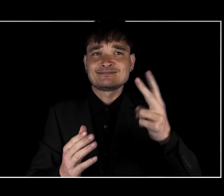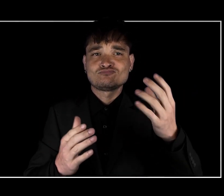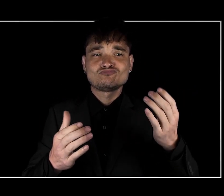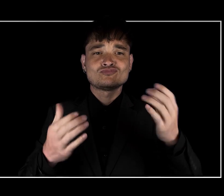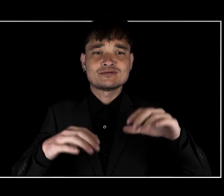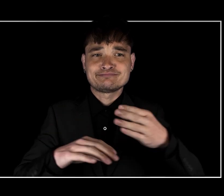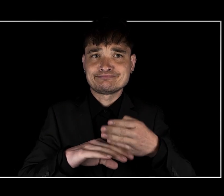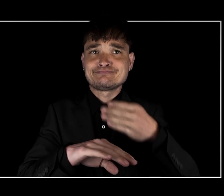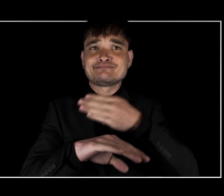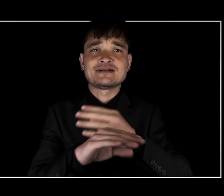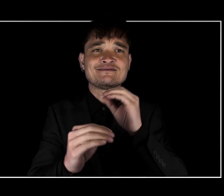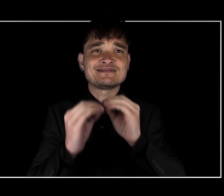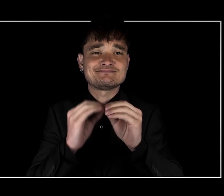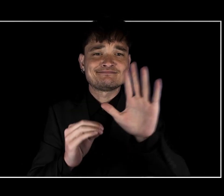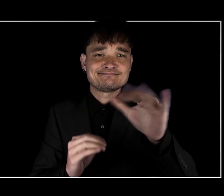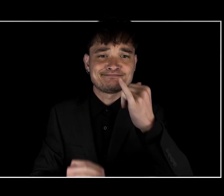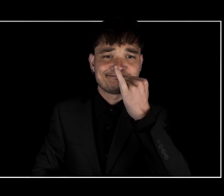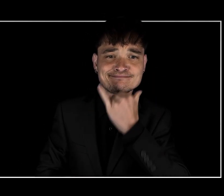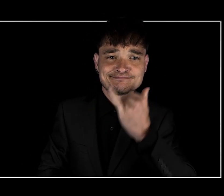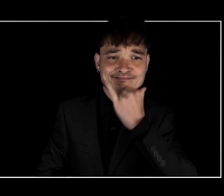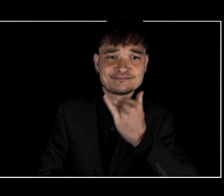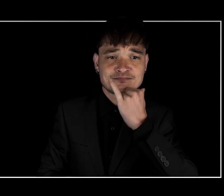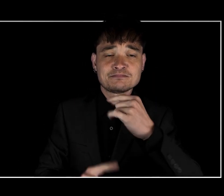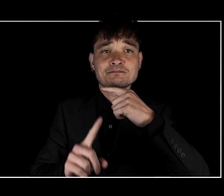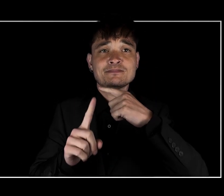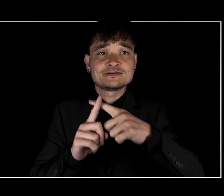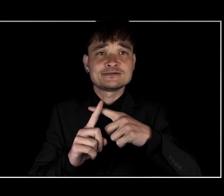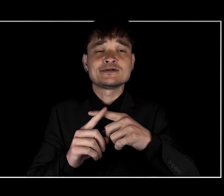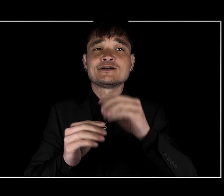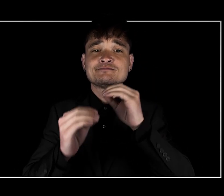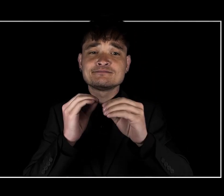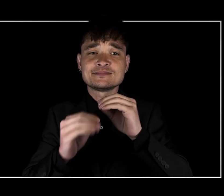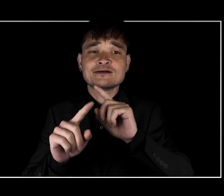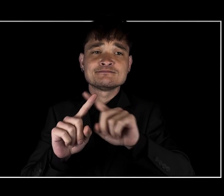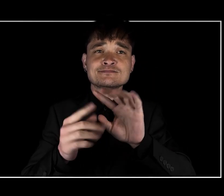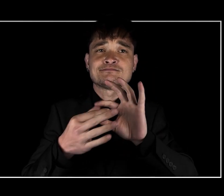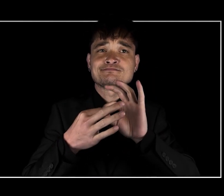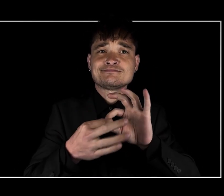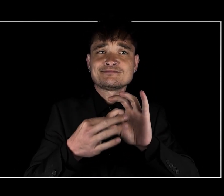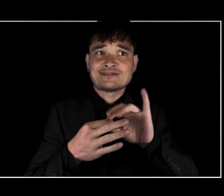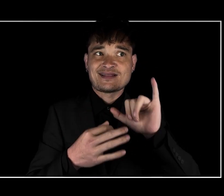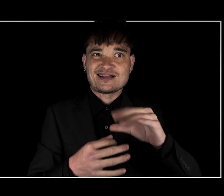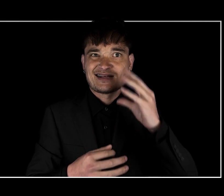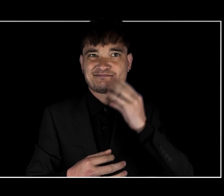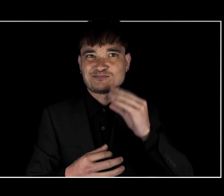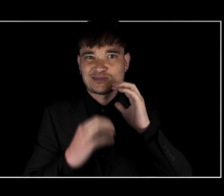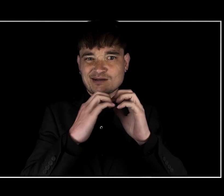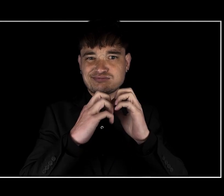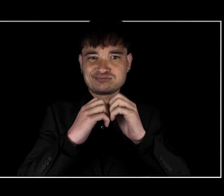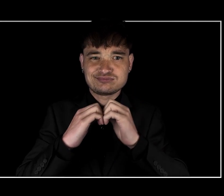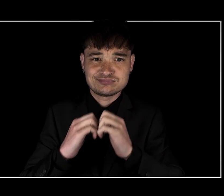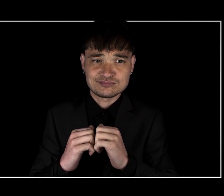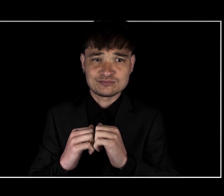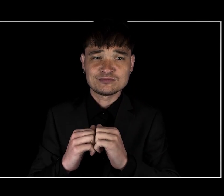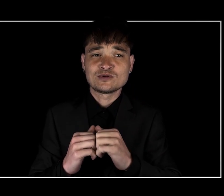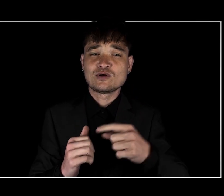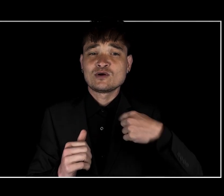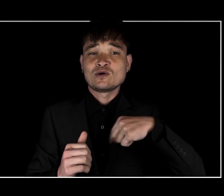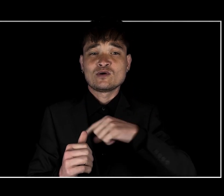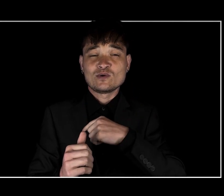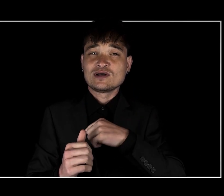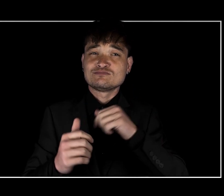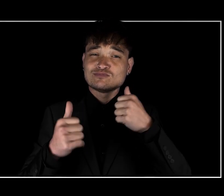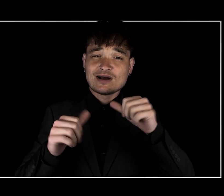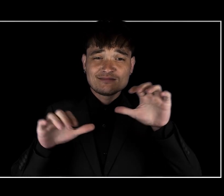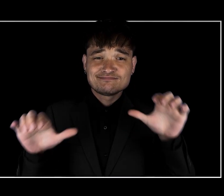right and to repair relationships that have been damaged. If you do everything you agreed